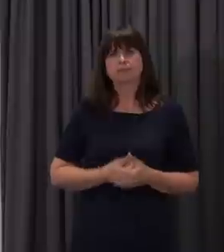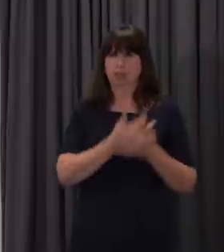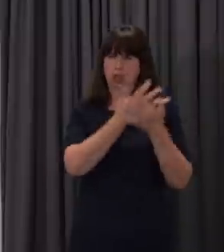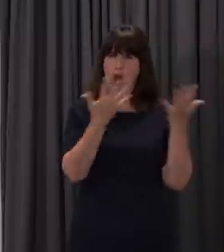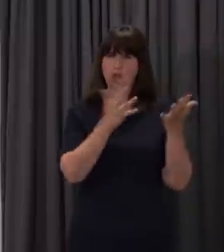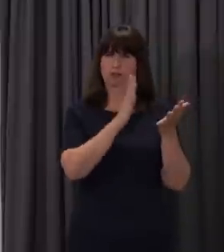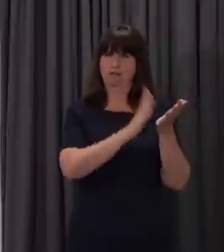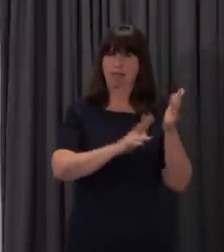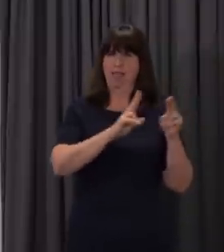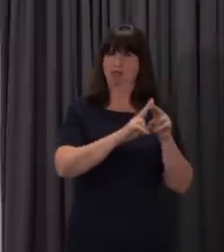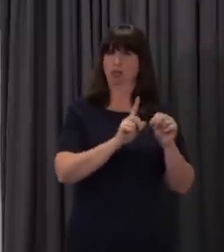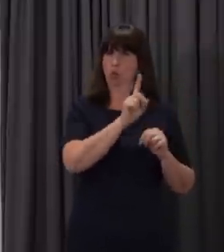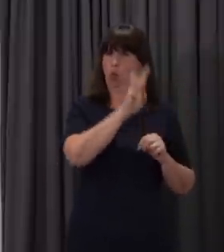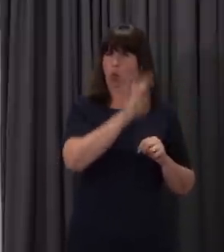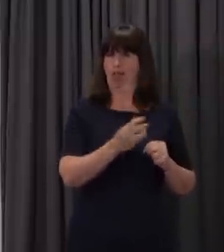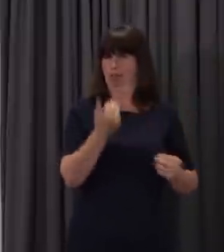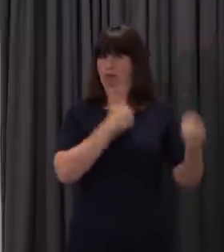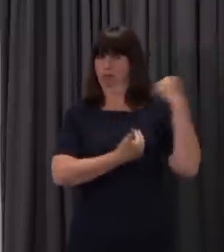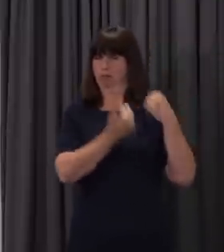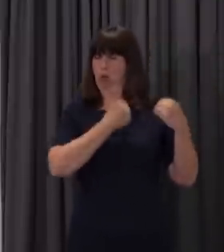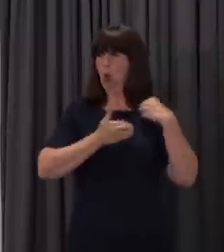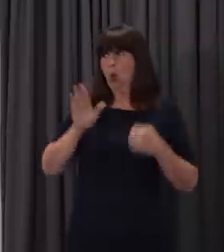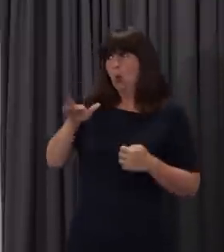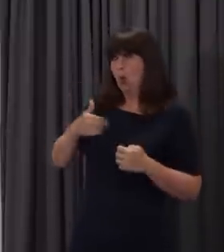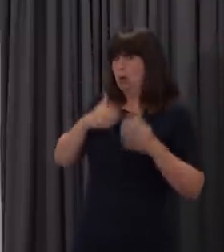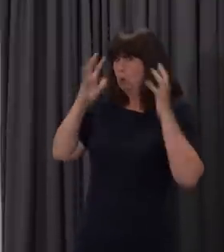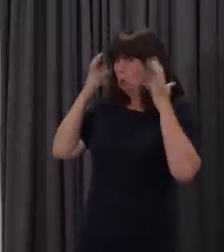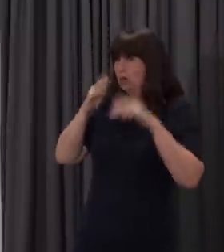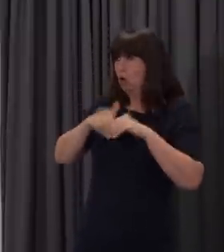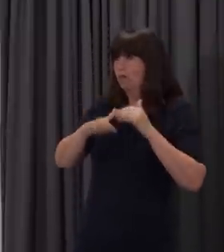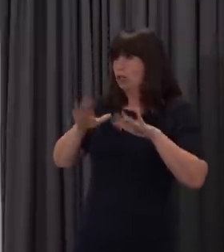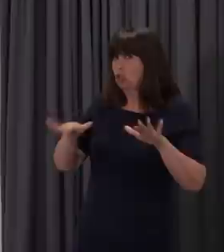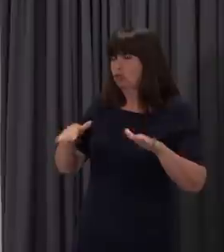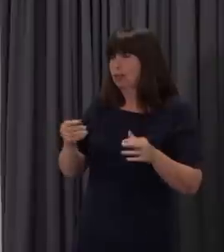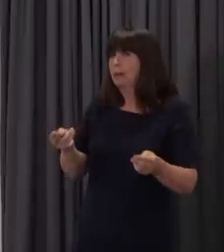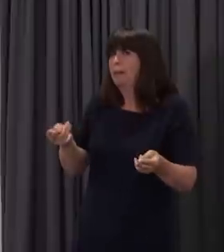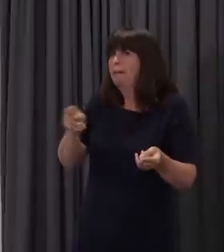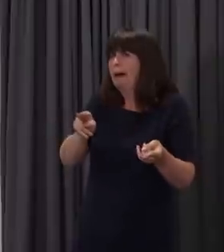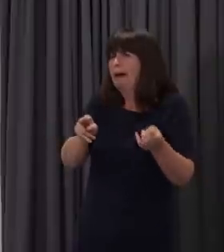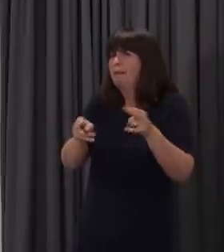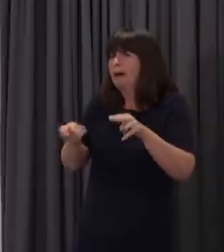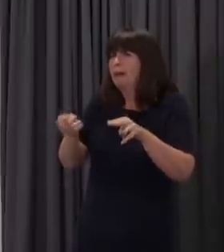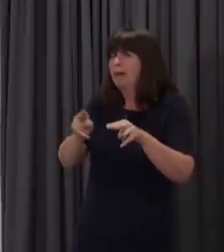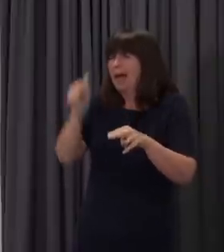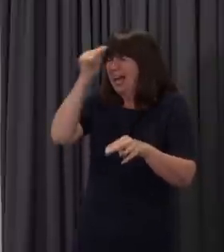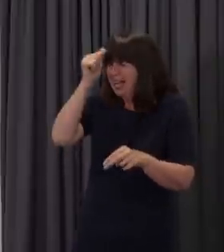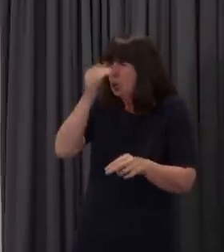parents up there in North Wales about any sort of potential return to school locally, even with these sort of new guidelines.